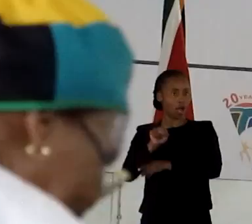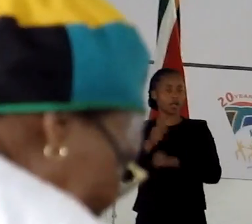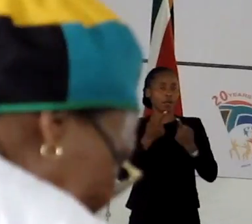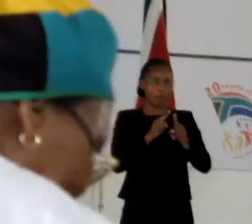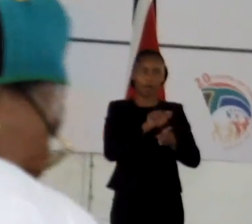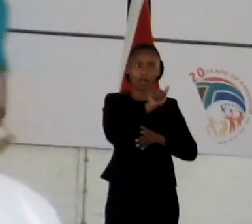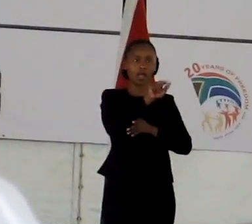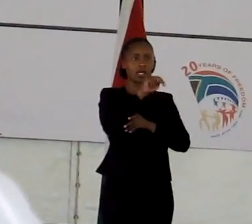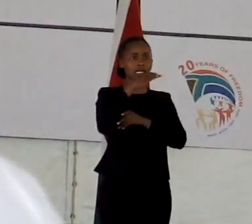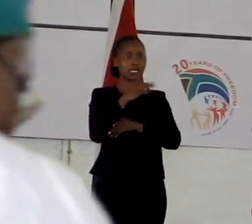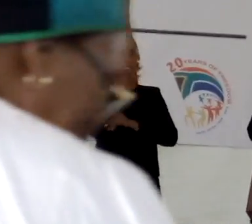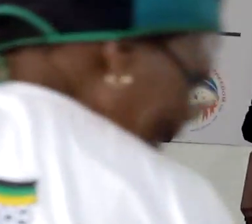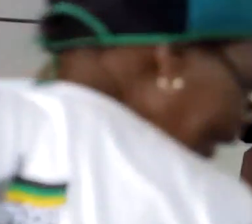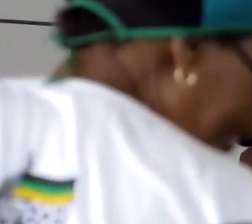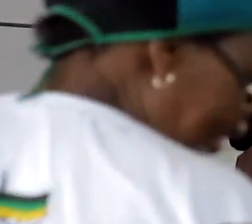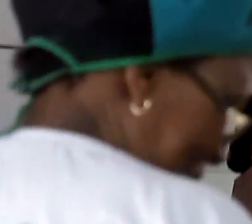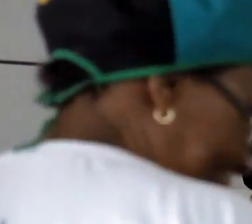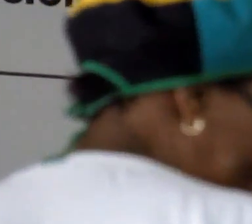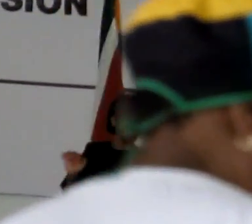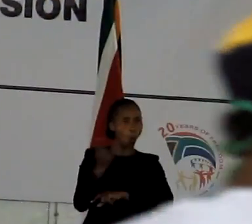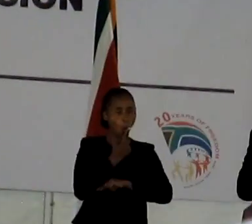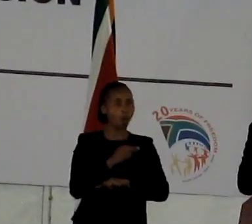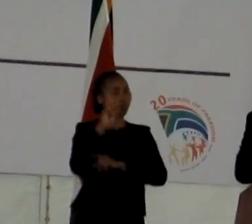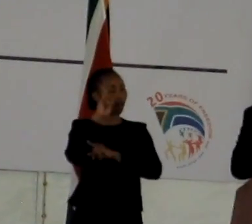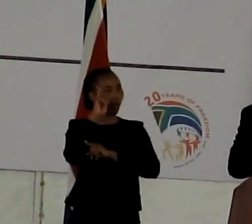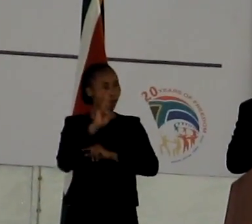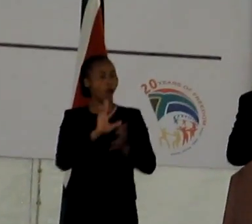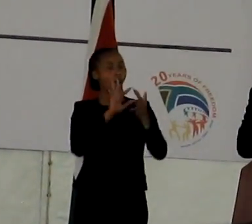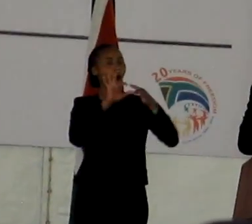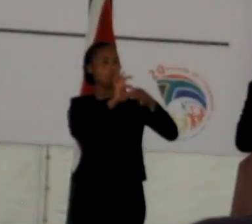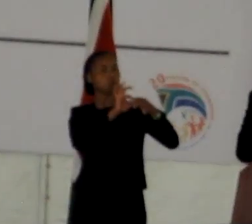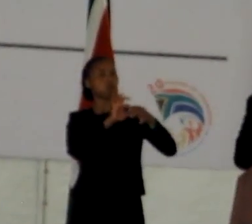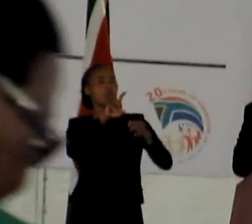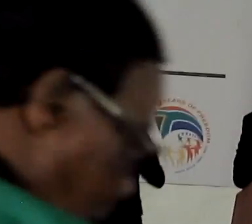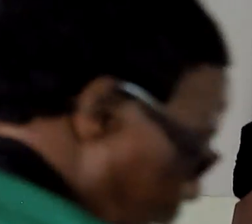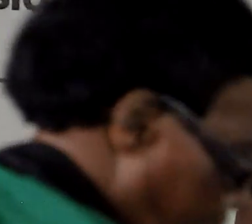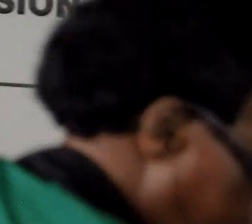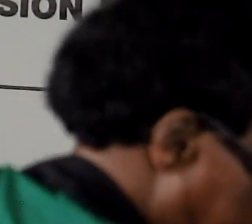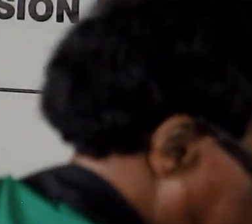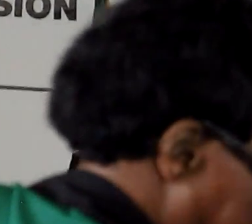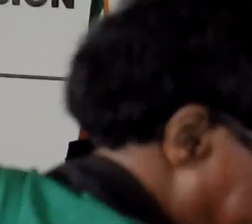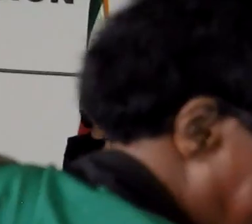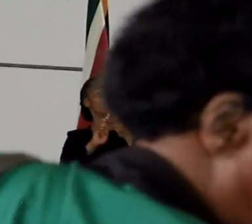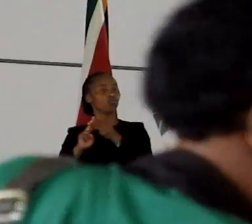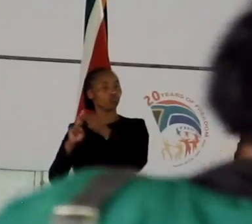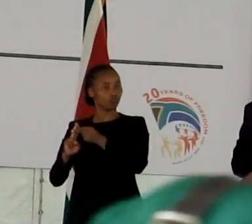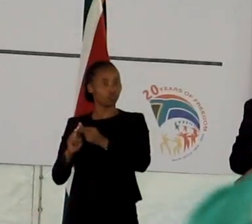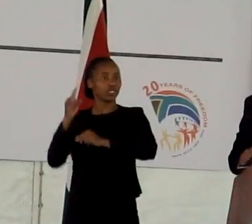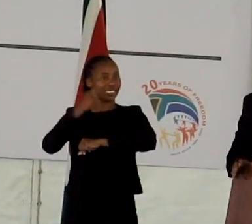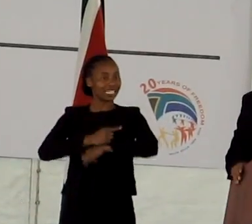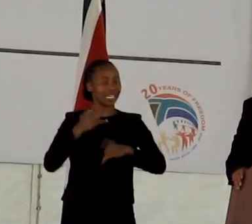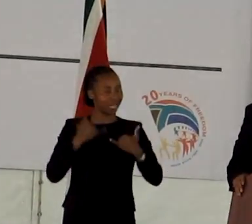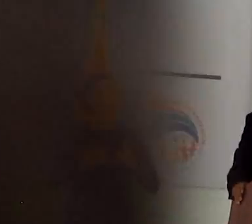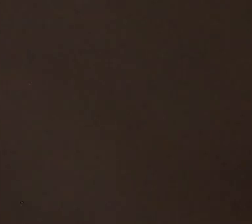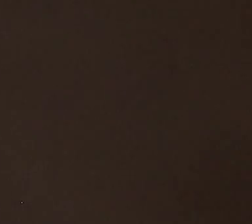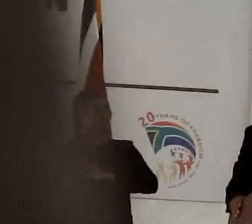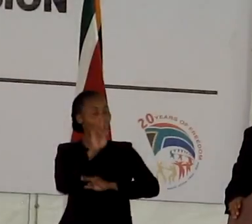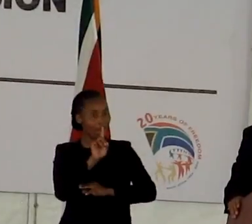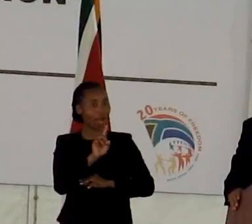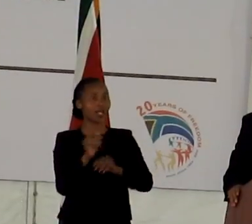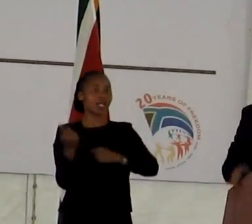of MK, and in turning this into a unifying day, now known as the Day of